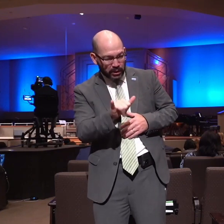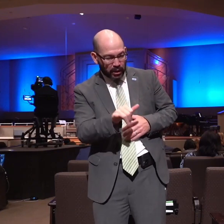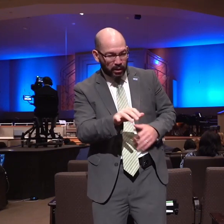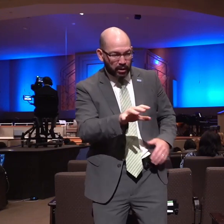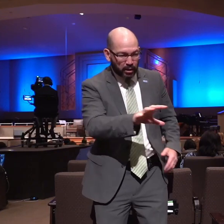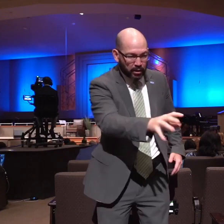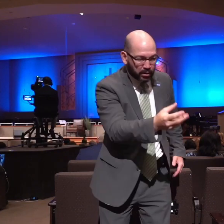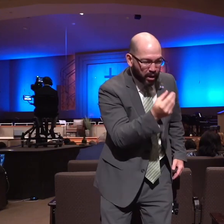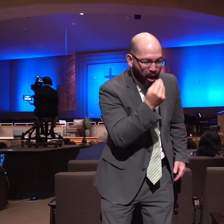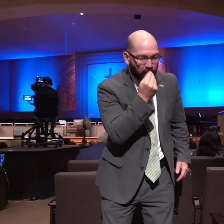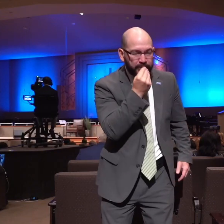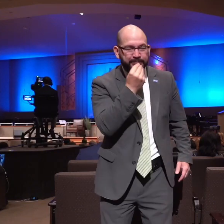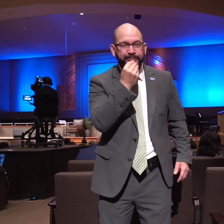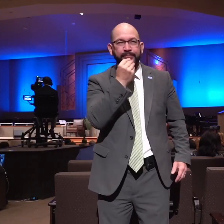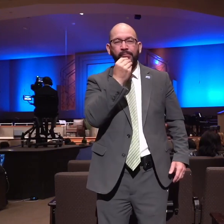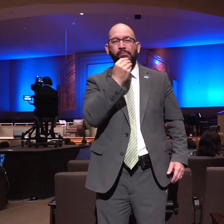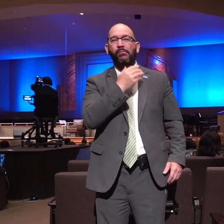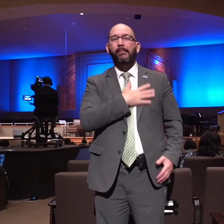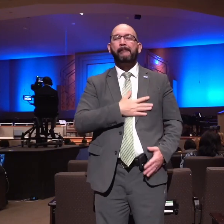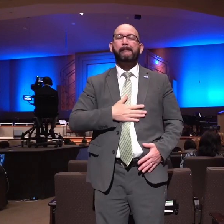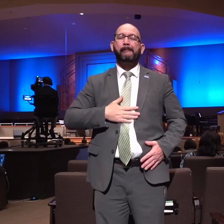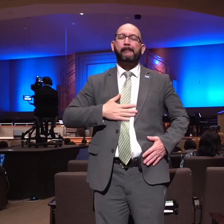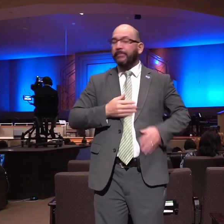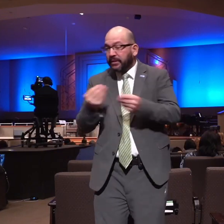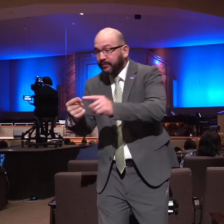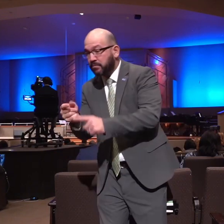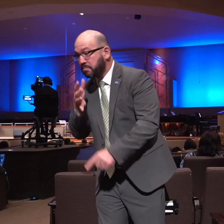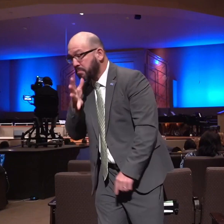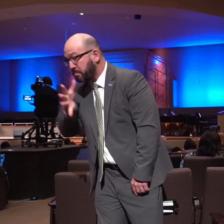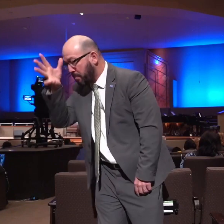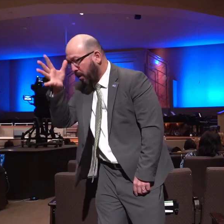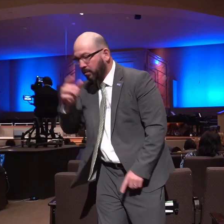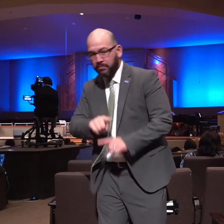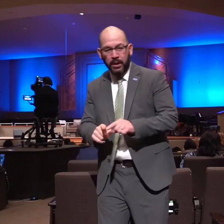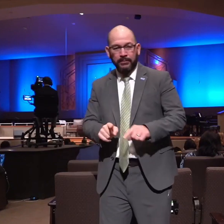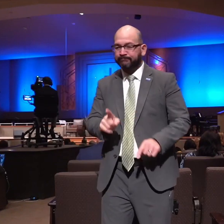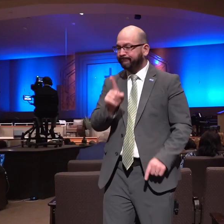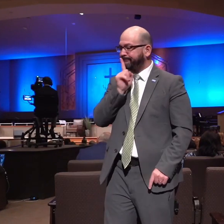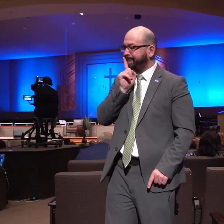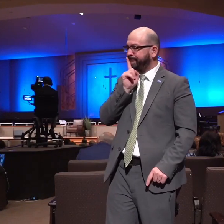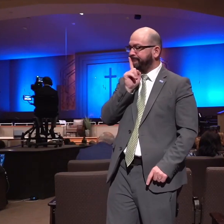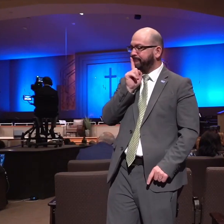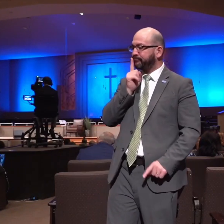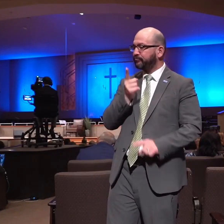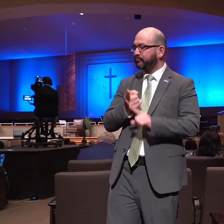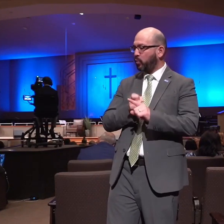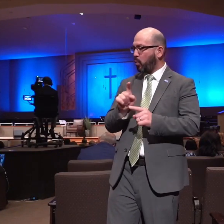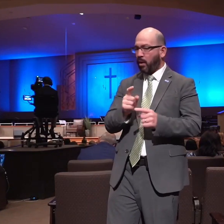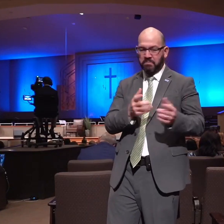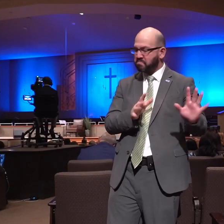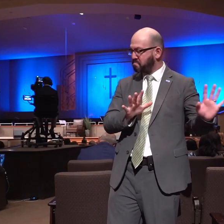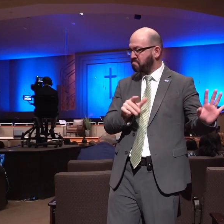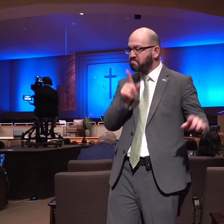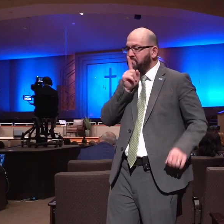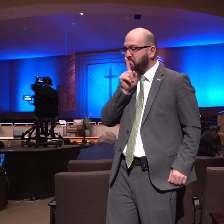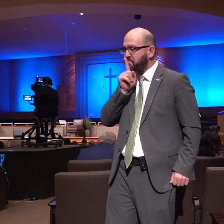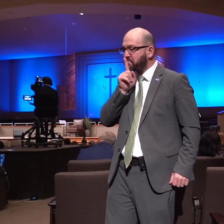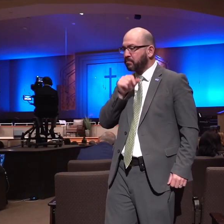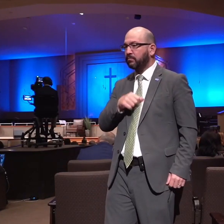eat but he told not them that he had taken the honey out of the carcass of the lion you remember the nazirite